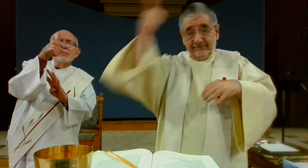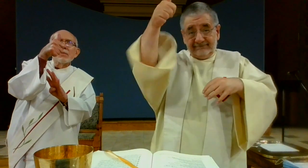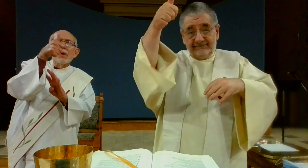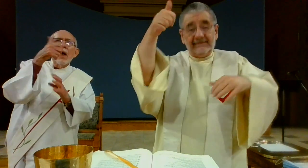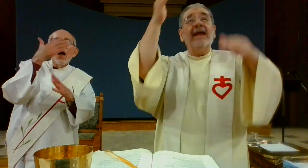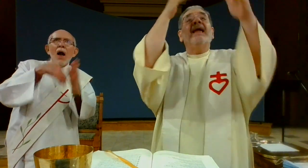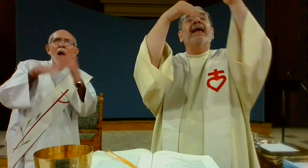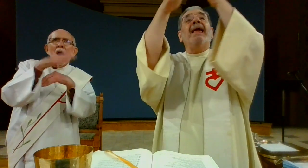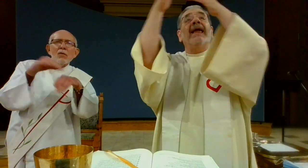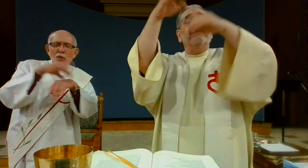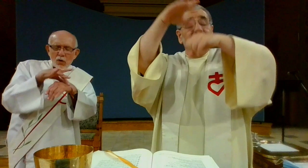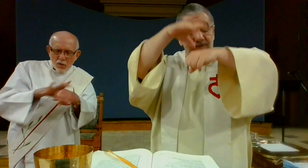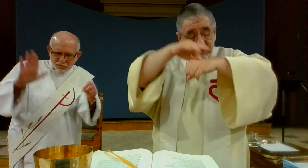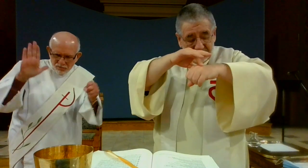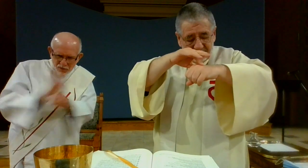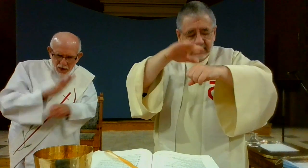are full of your glory